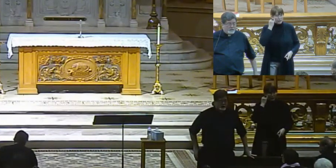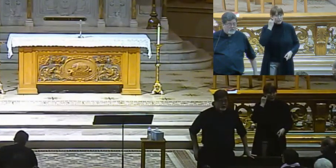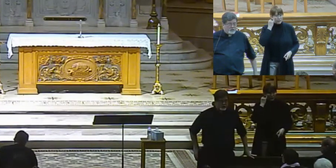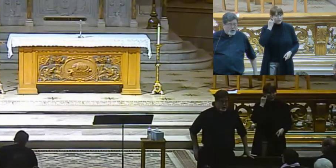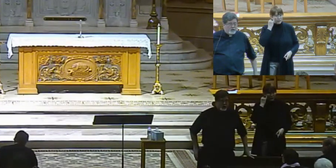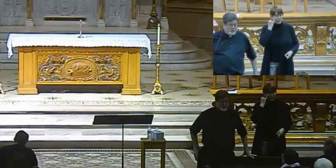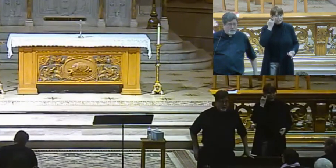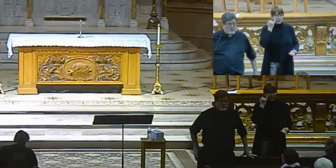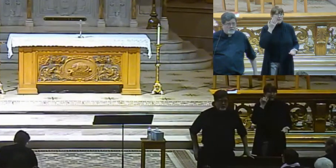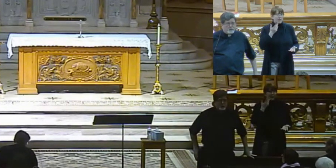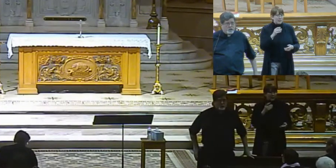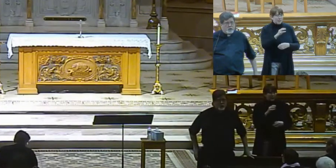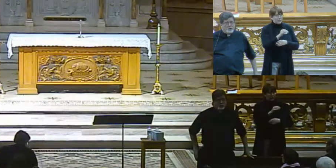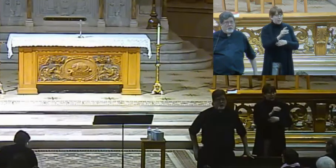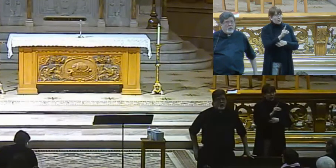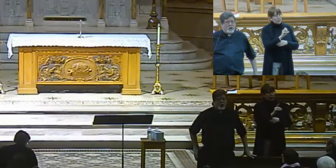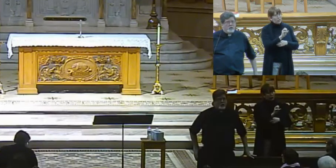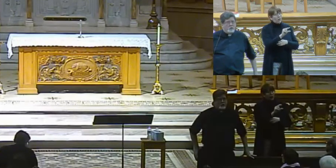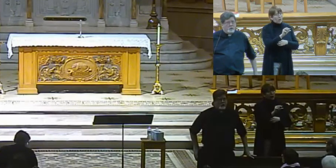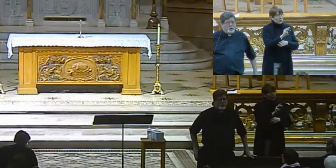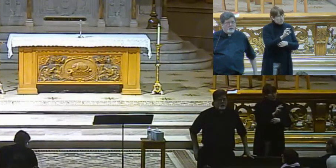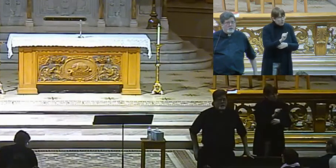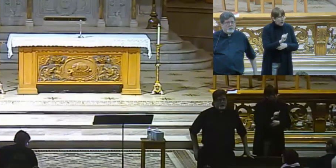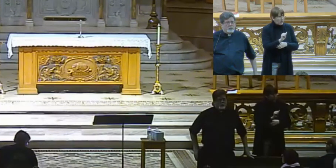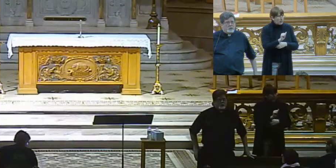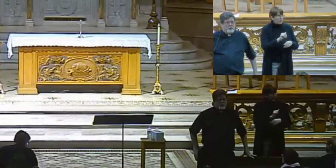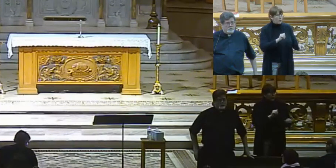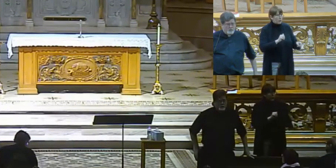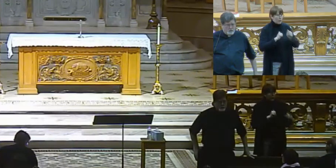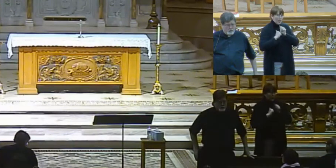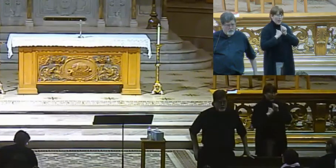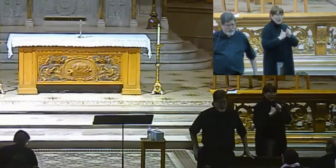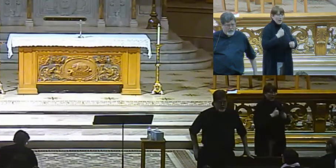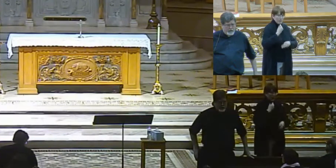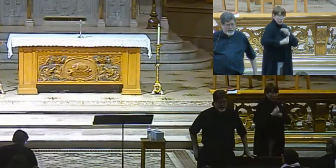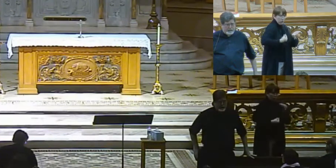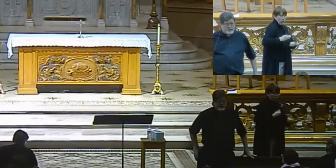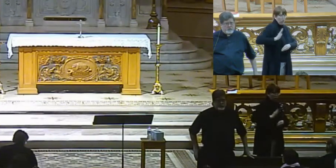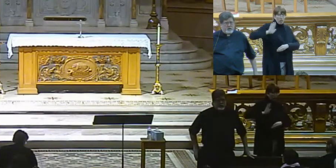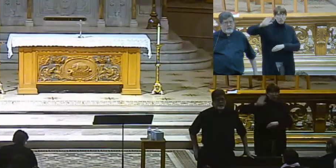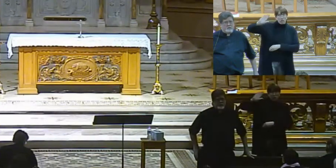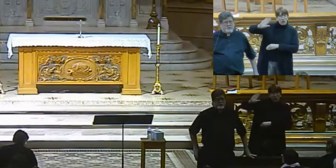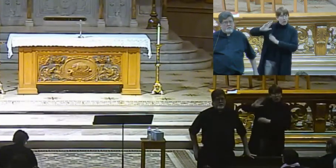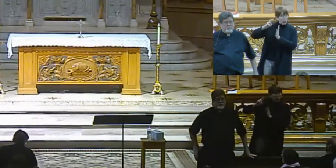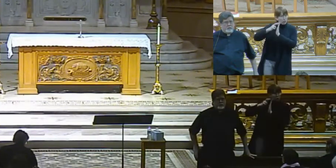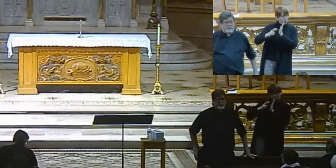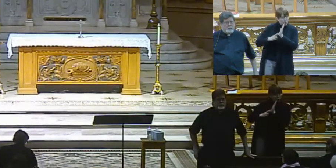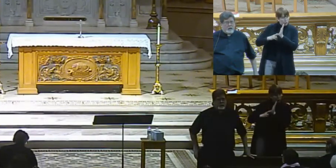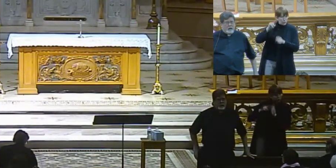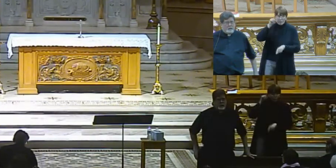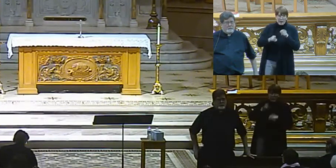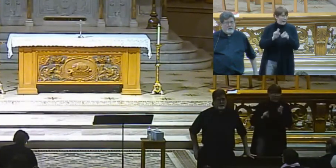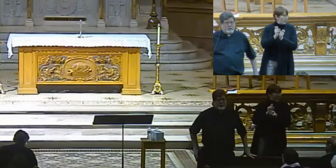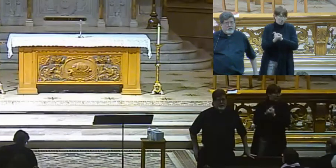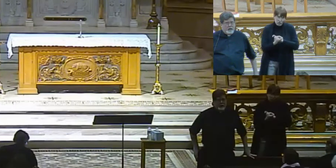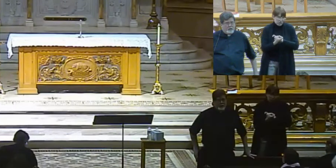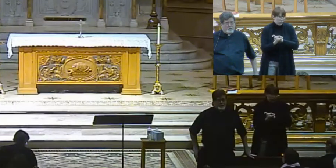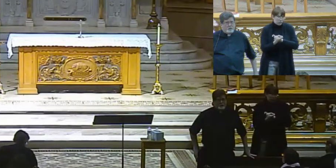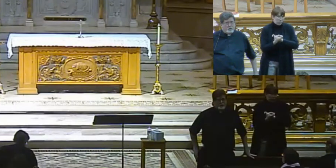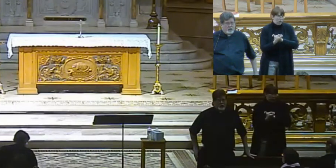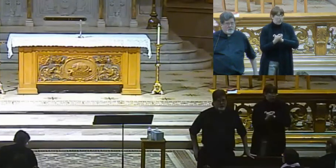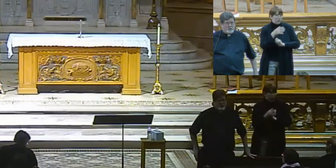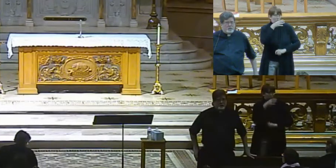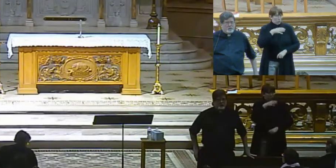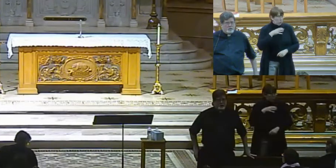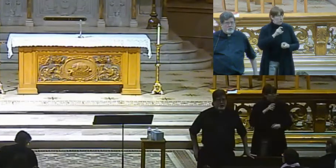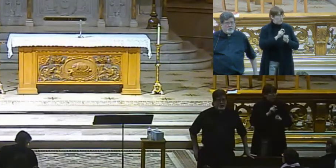Again, this is dogma to change the ordination of women. And then it would be, you know, how